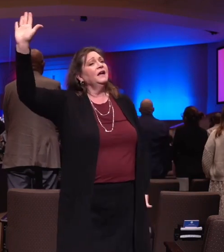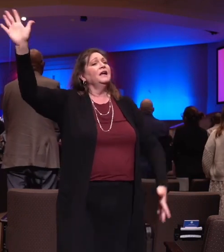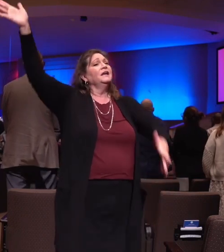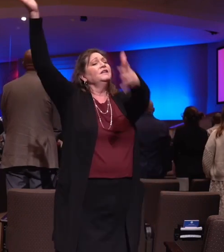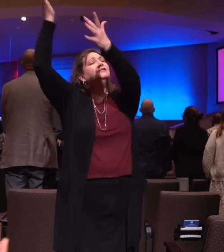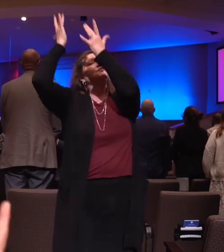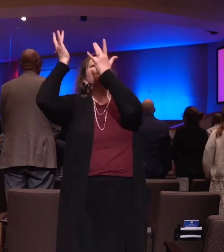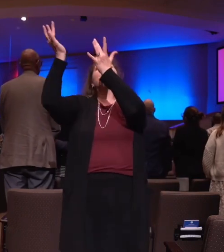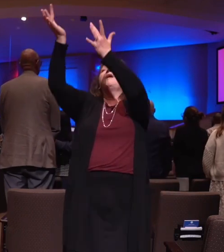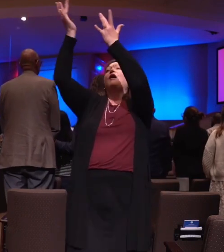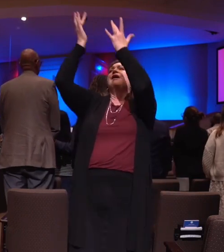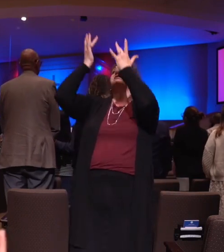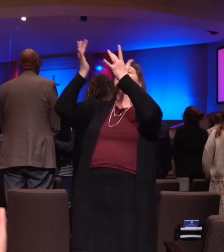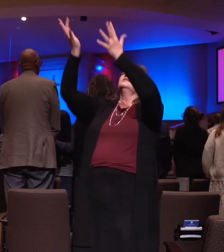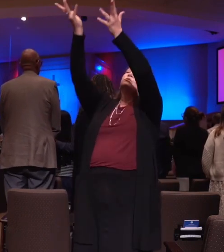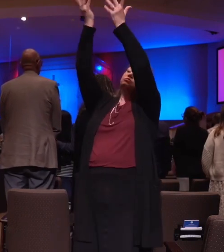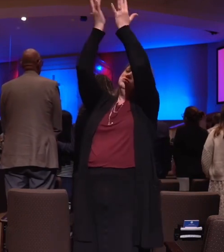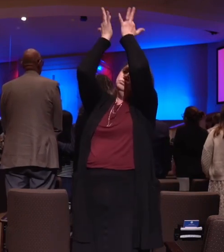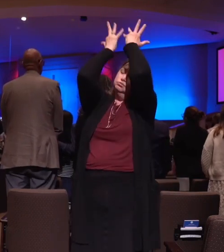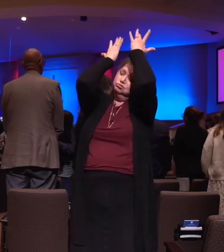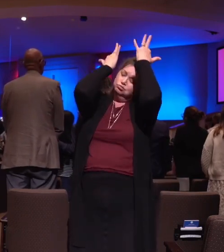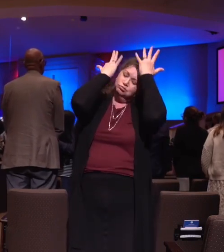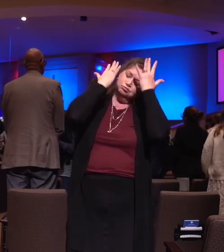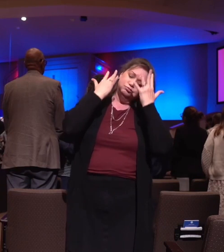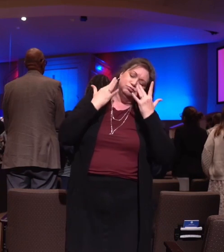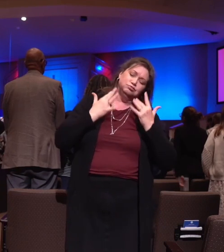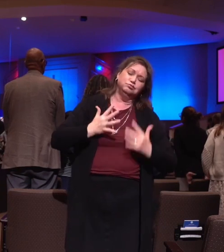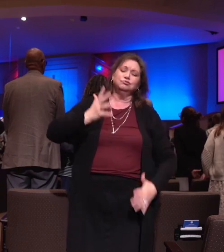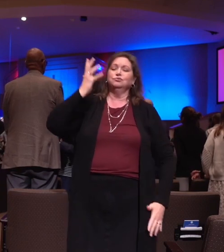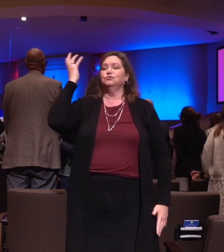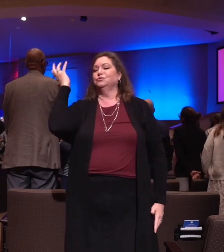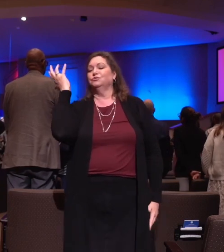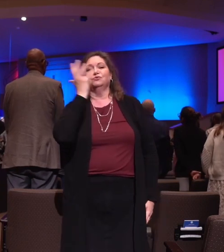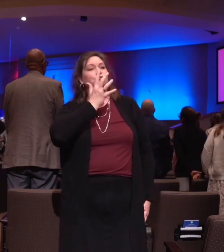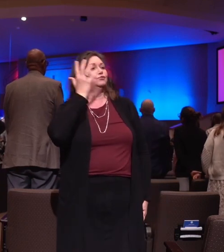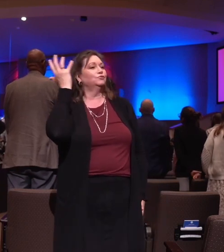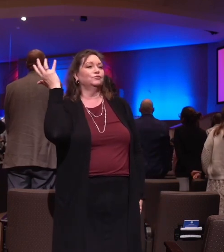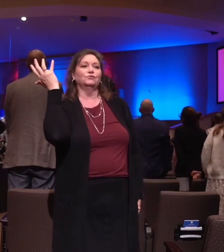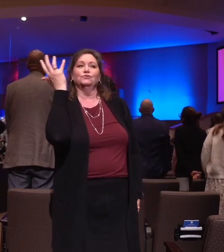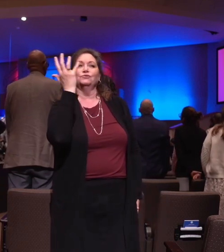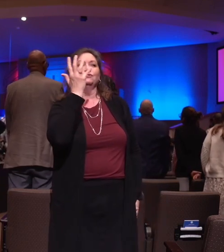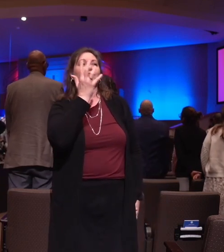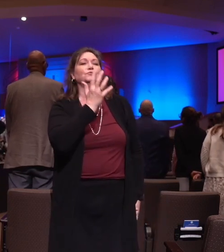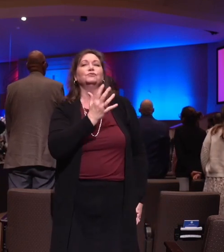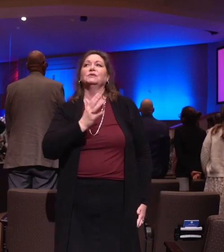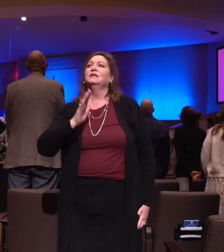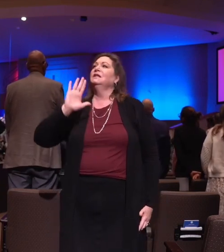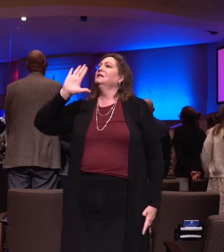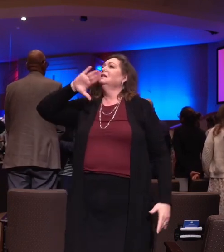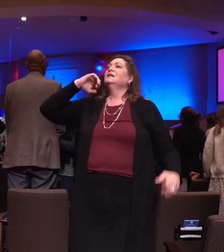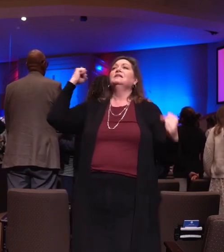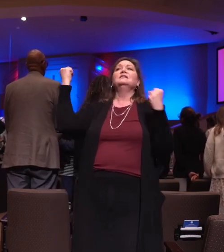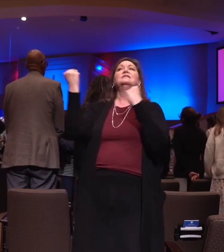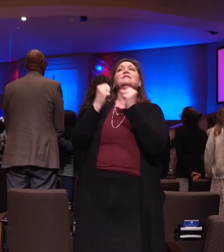flood, His mercy rains, unending love,